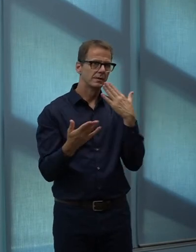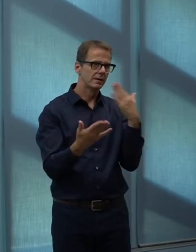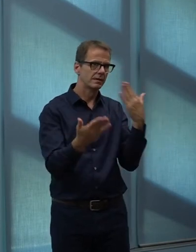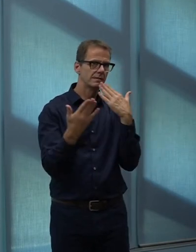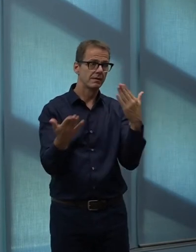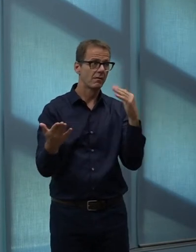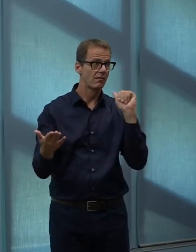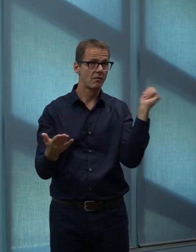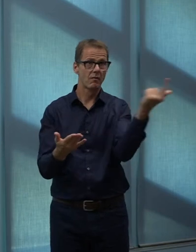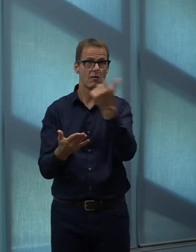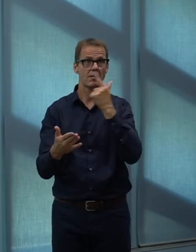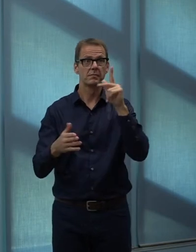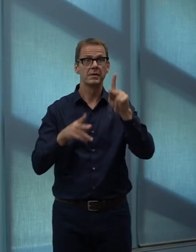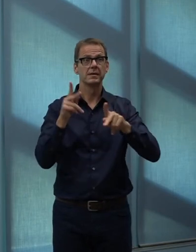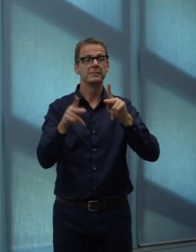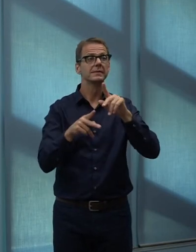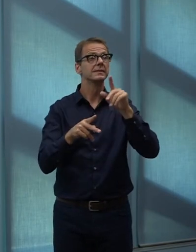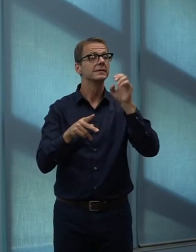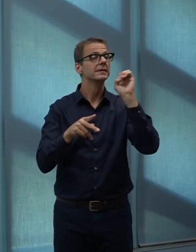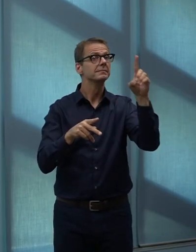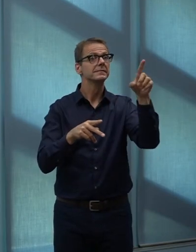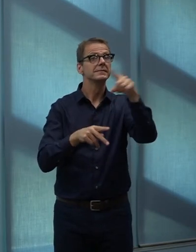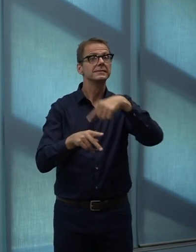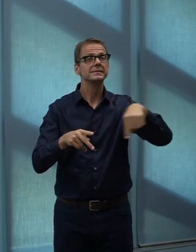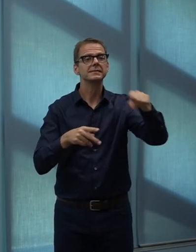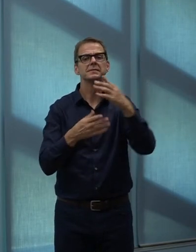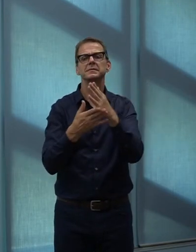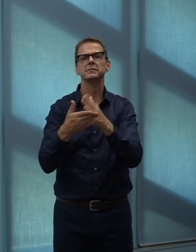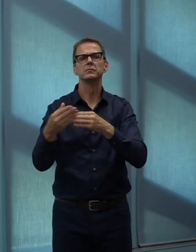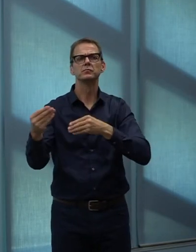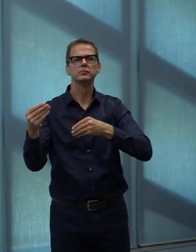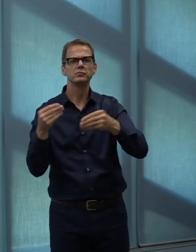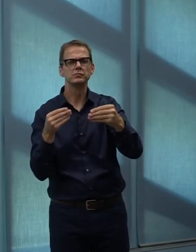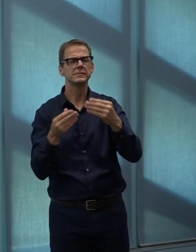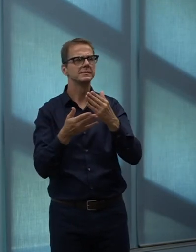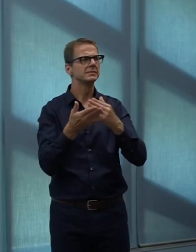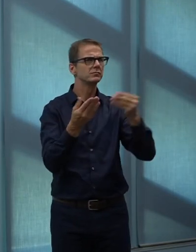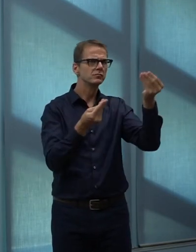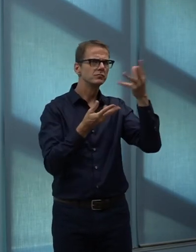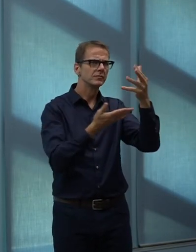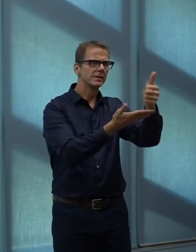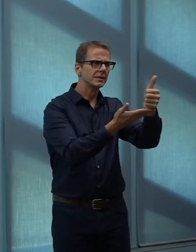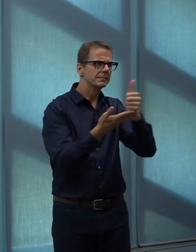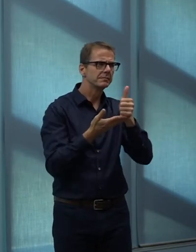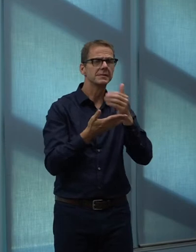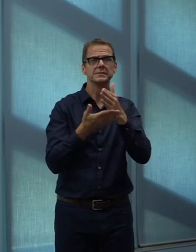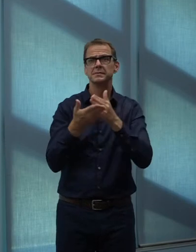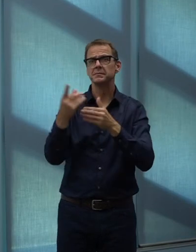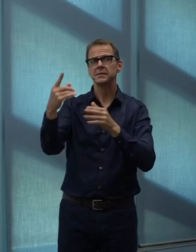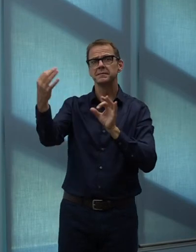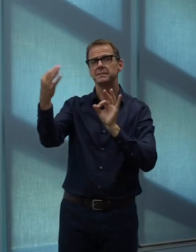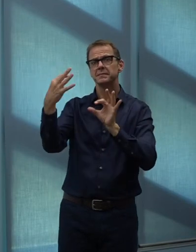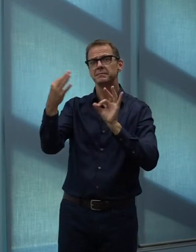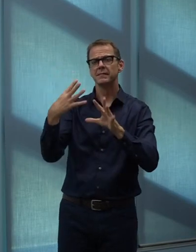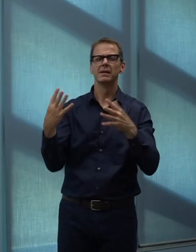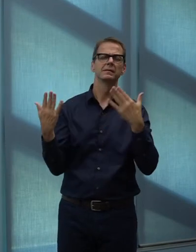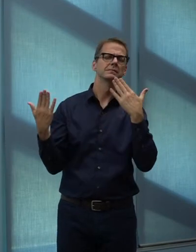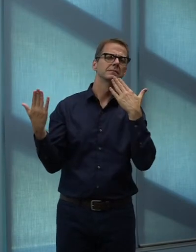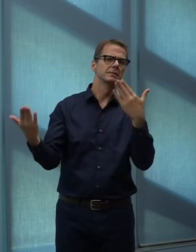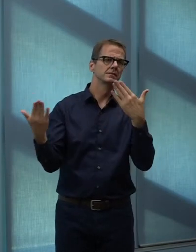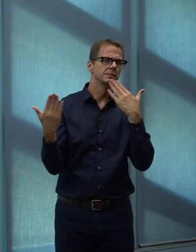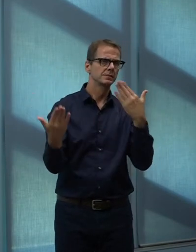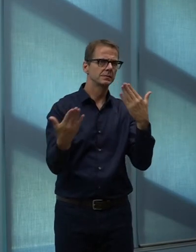restraint. We appreciate the community spirit some Edmontonians have shown. However, I would like to reiterate that we do not